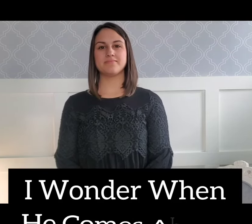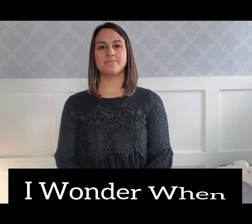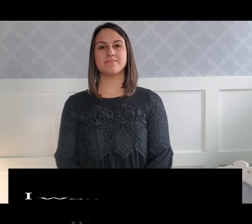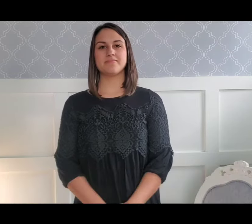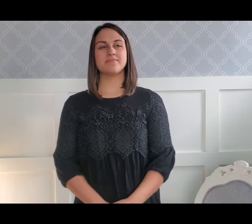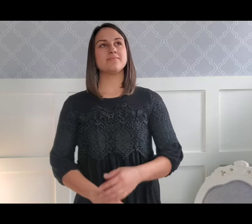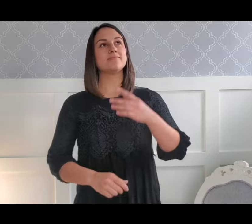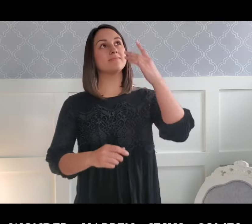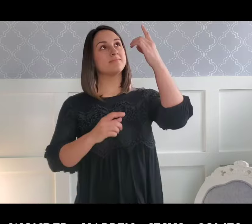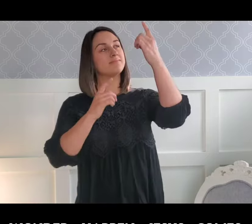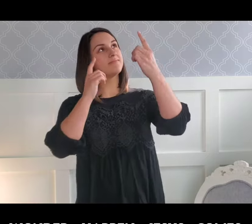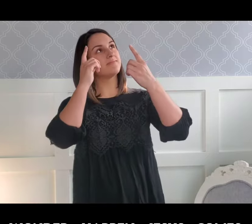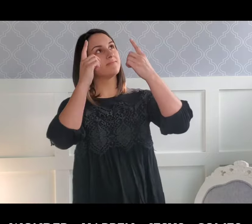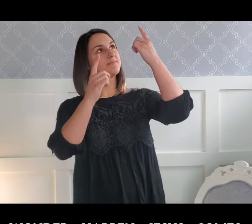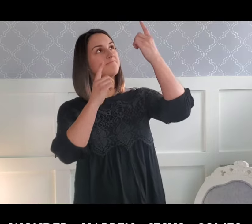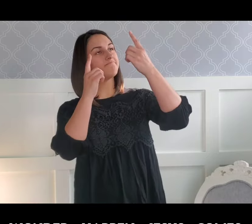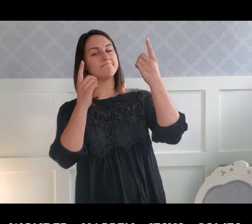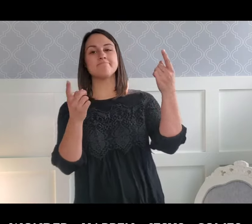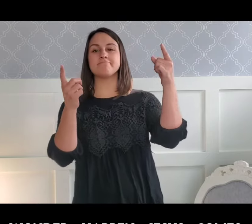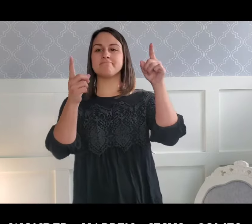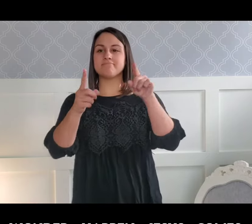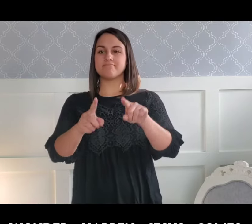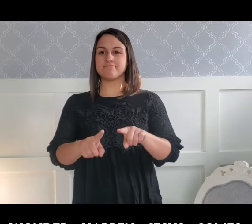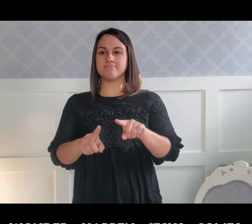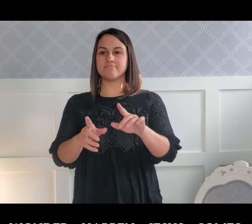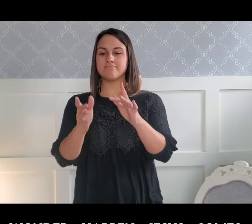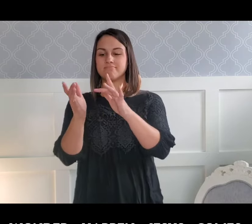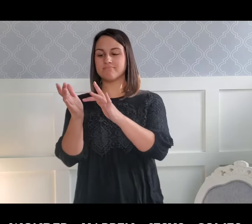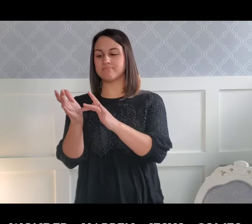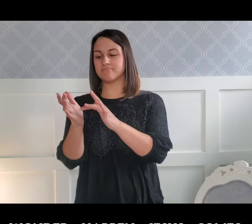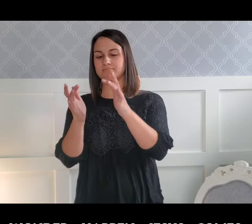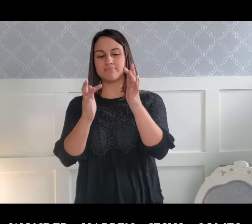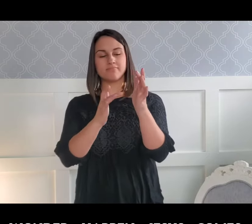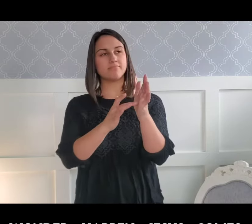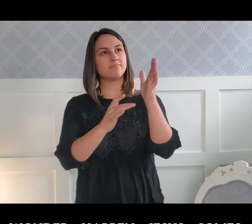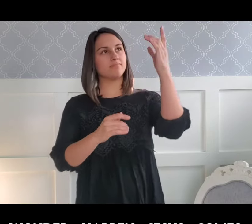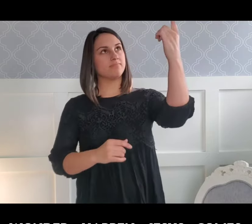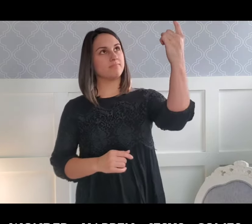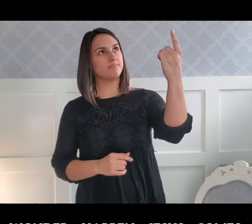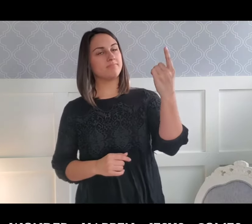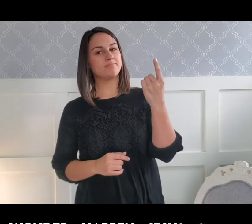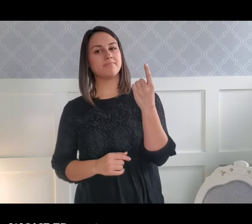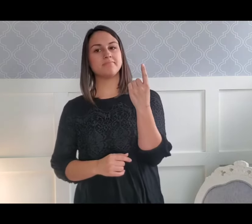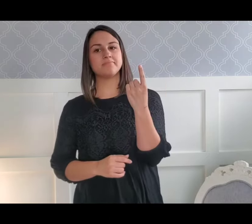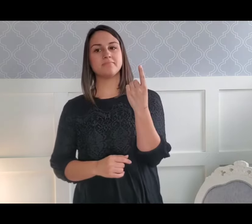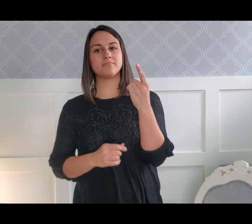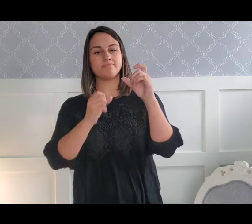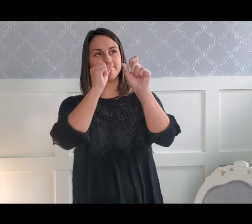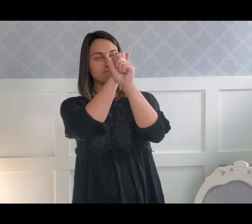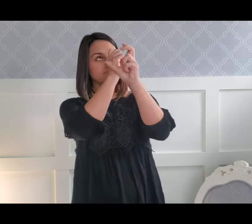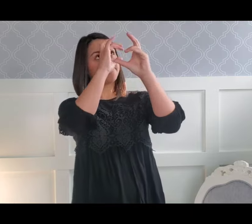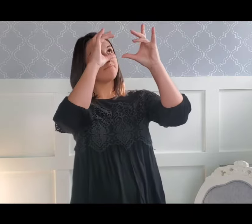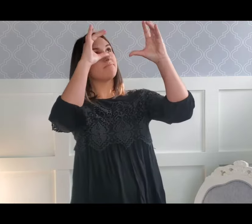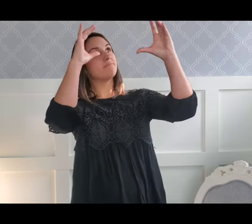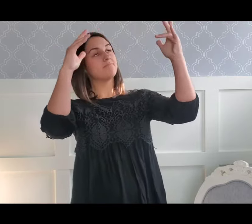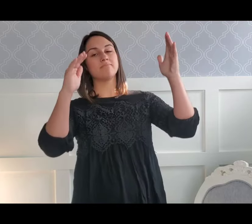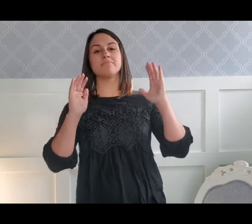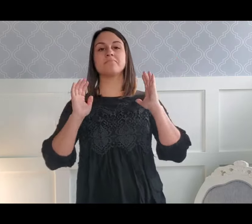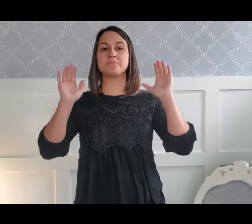I wonder when he comes again, will herald